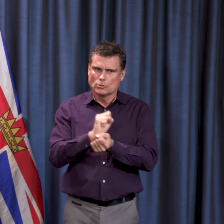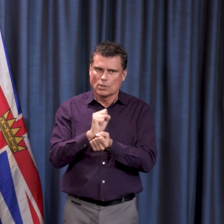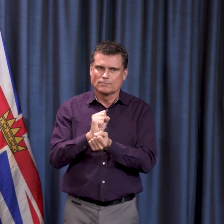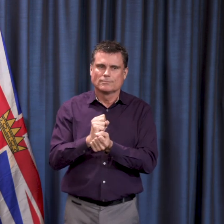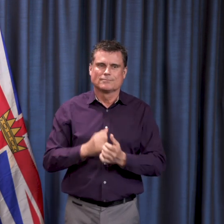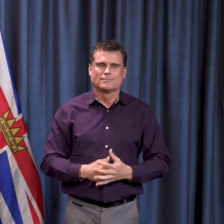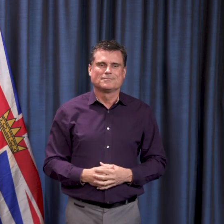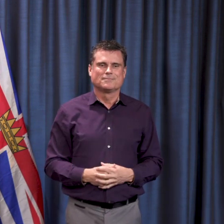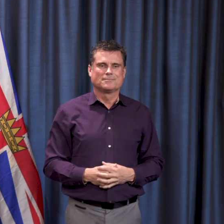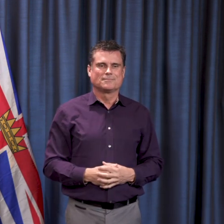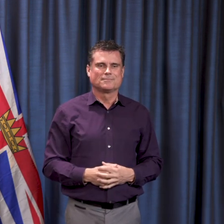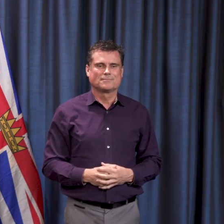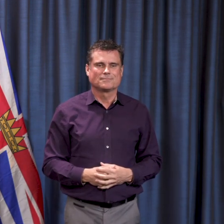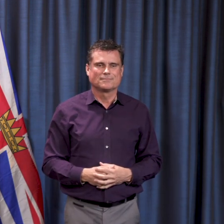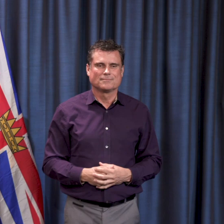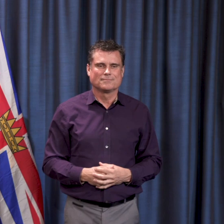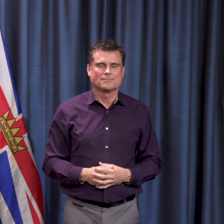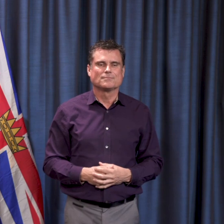today's update.